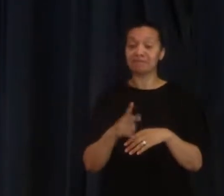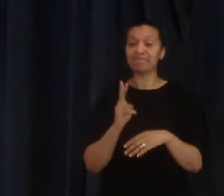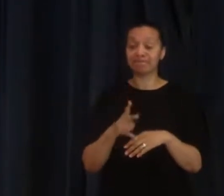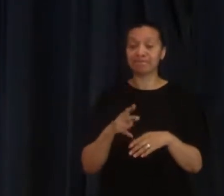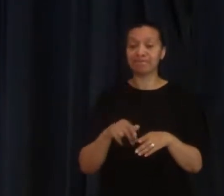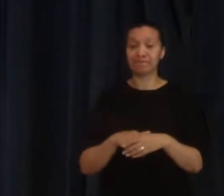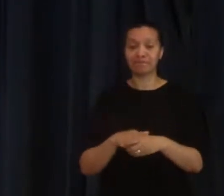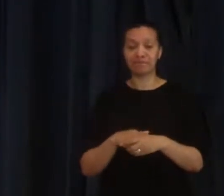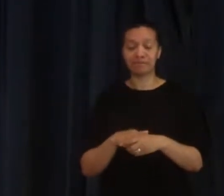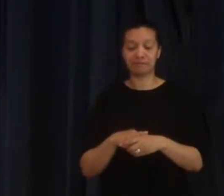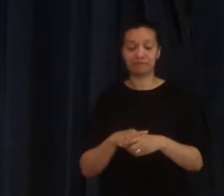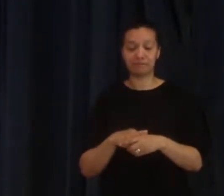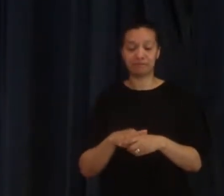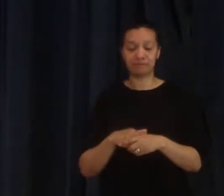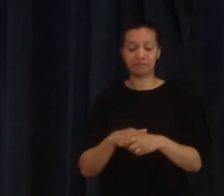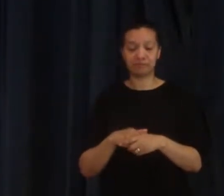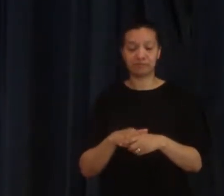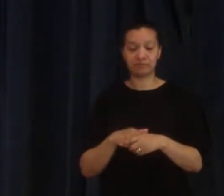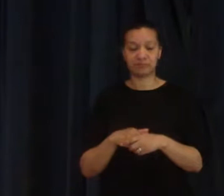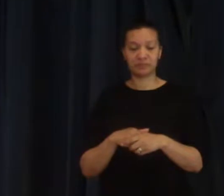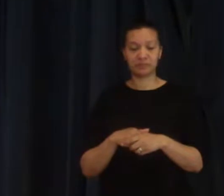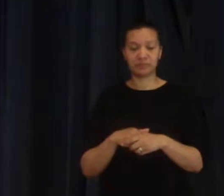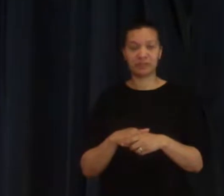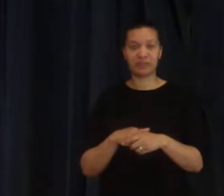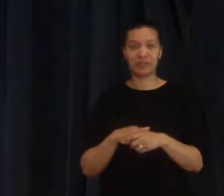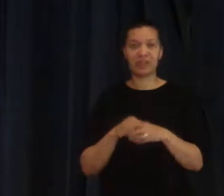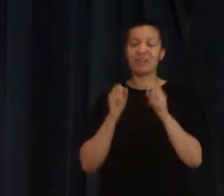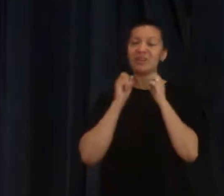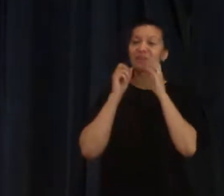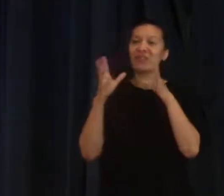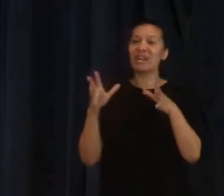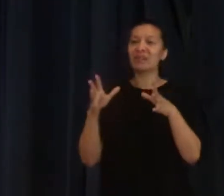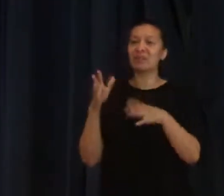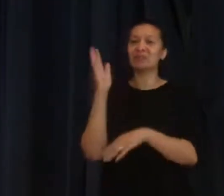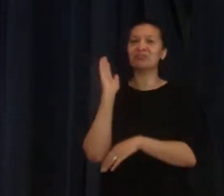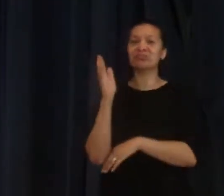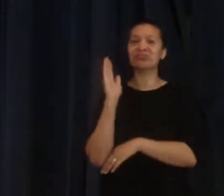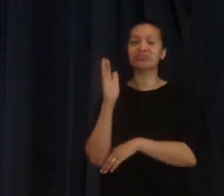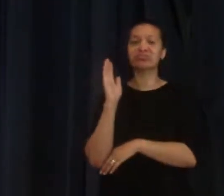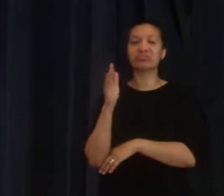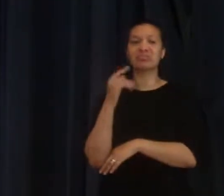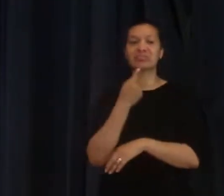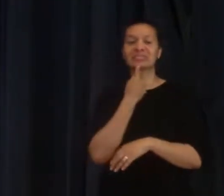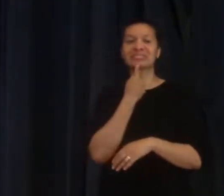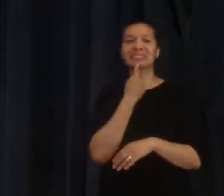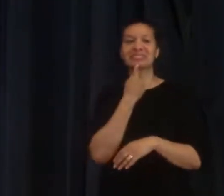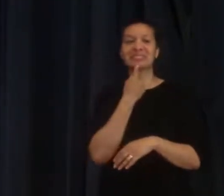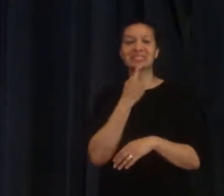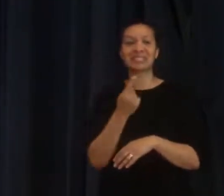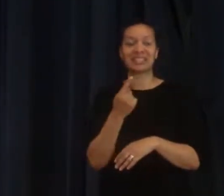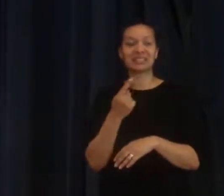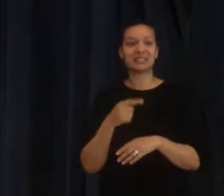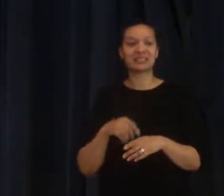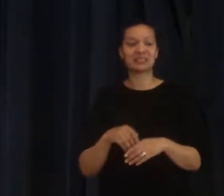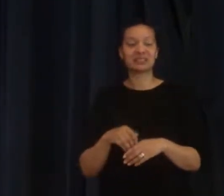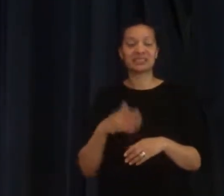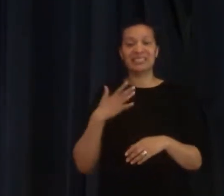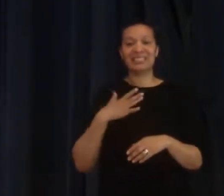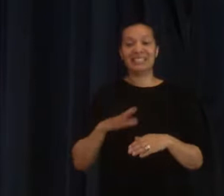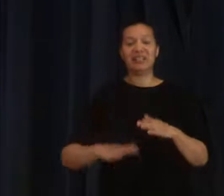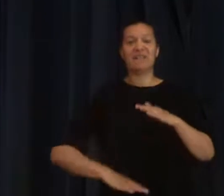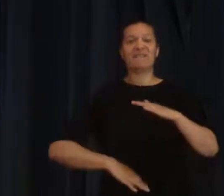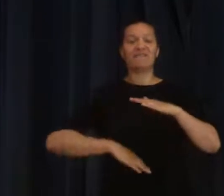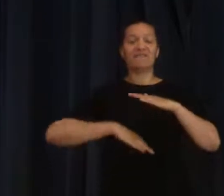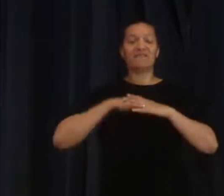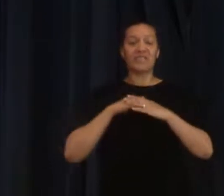you see we there was a famous preacher I can't remember his name but I read the quote this week where he said you know he needs to be